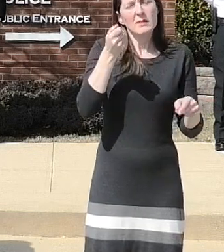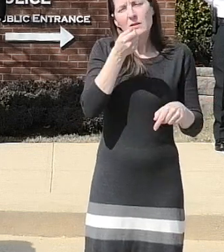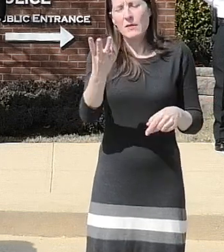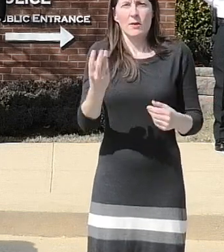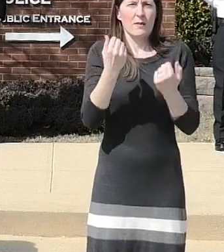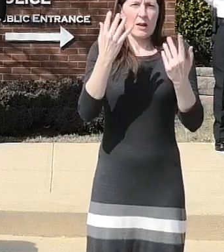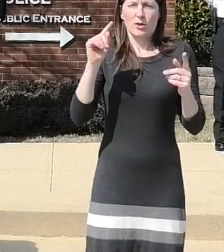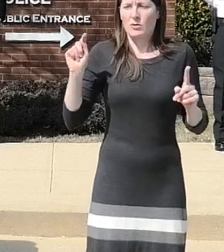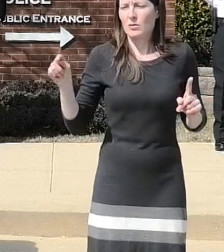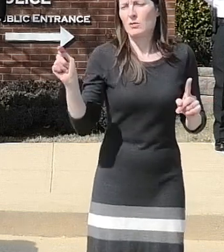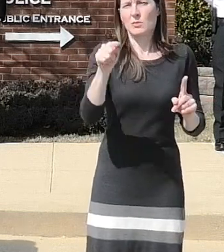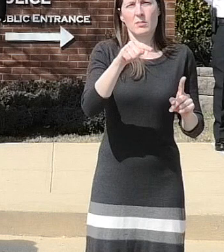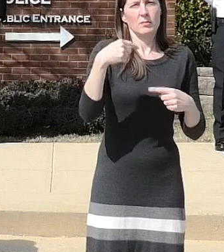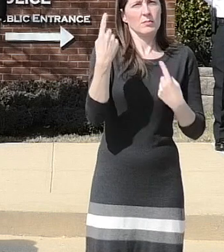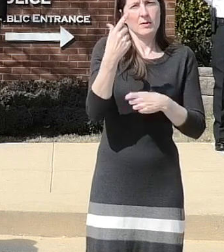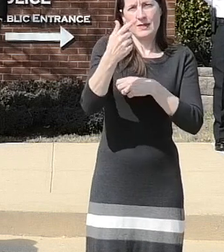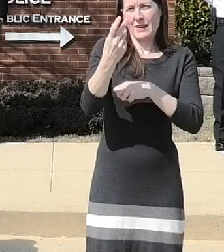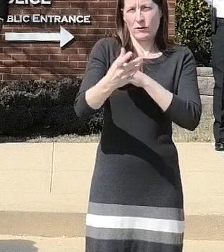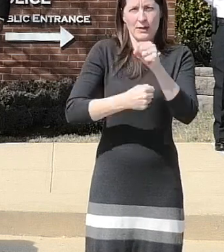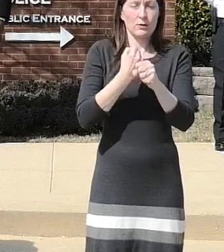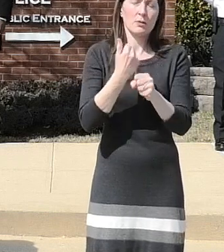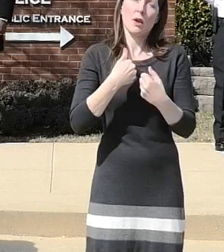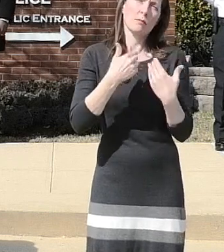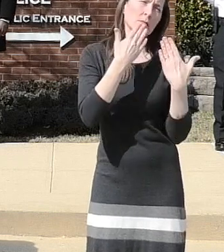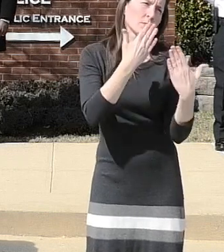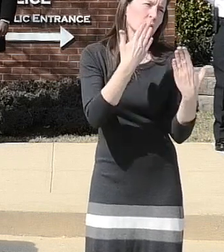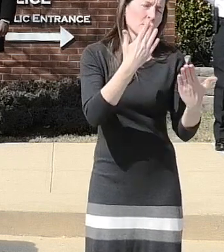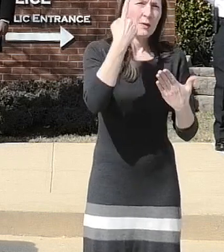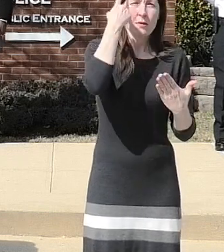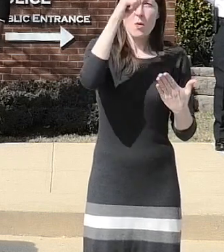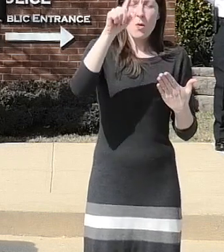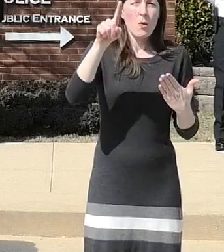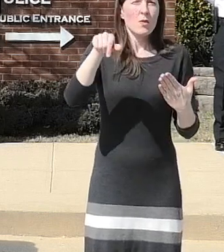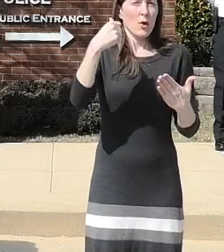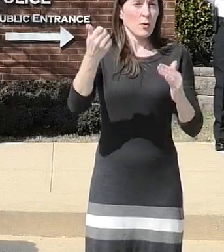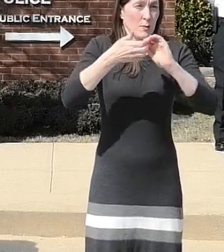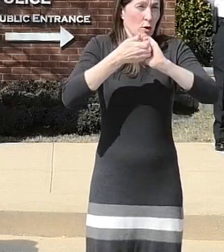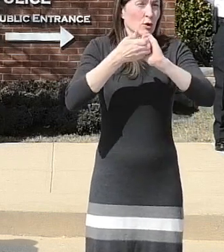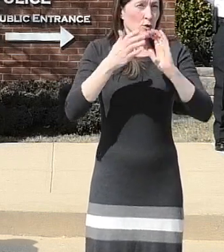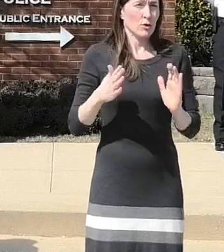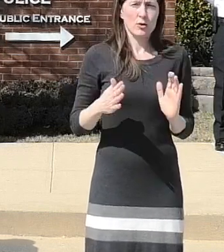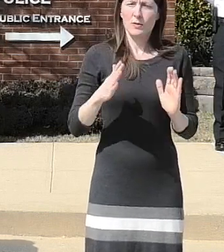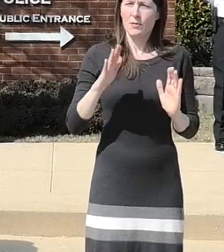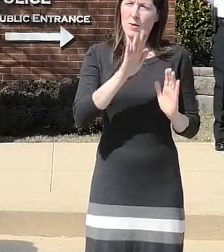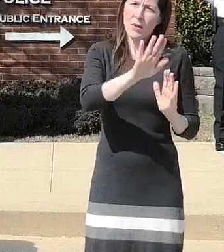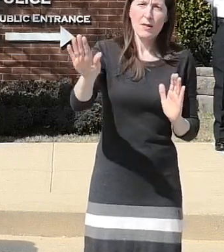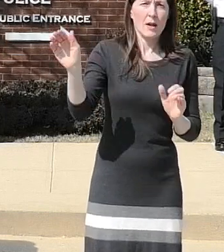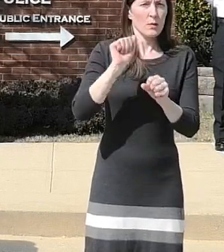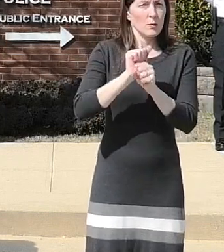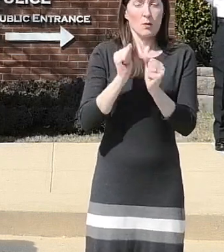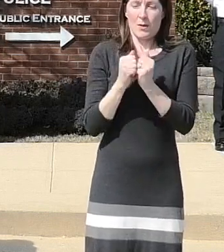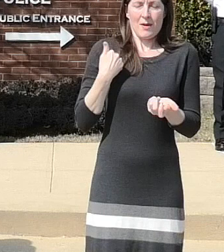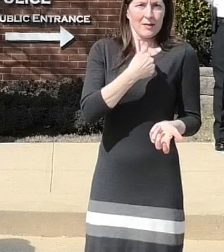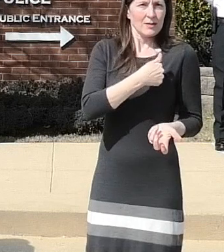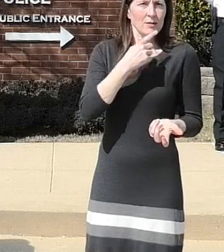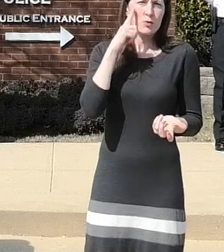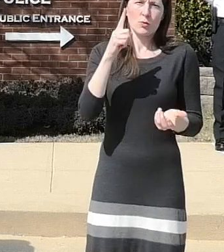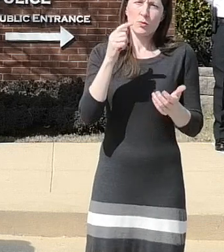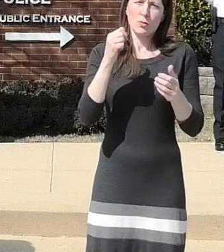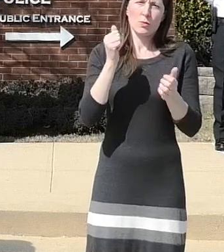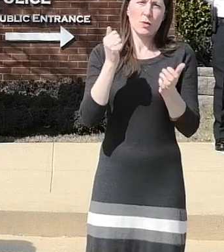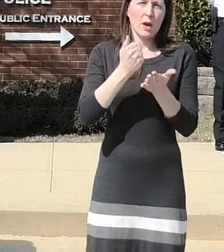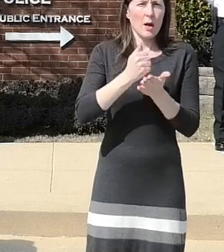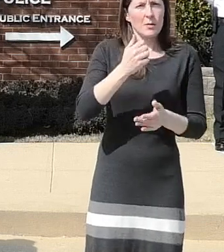of all of our regional partners in their work to take this suspect off the street the sheer nature in which these acts are